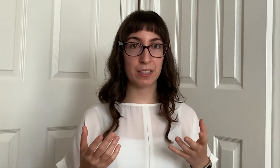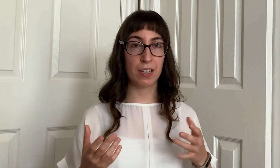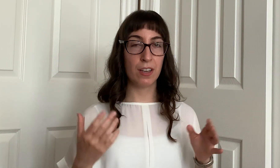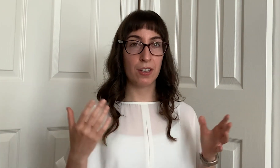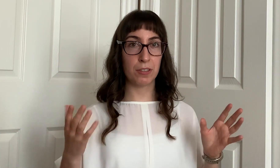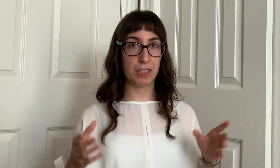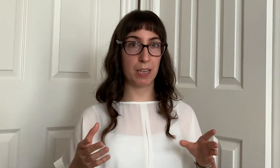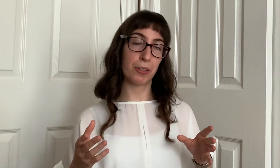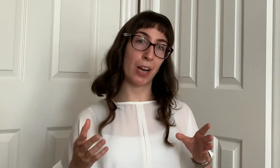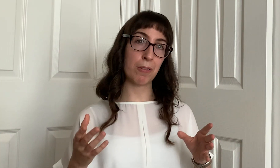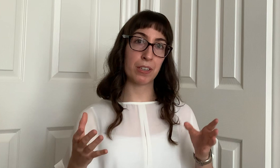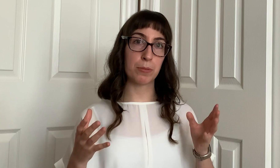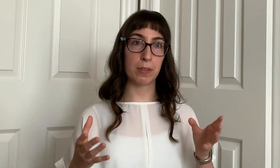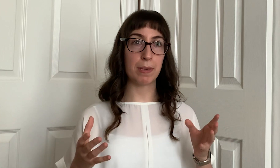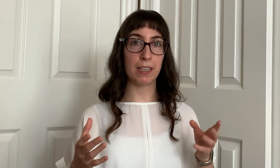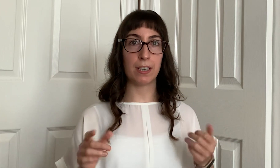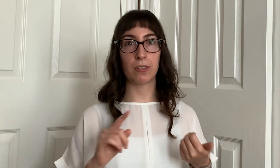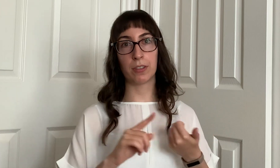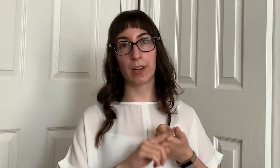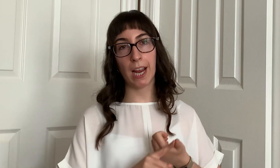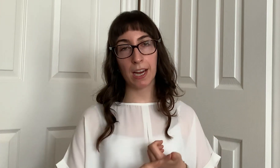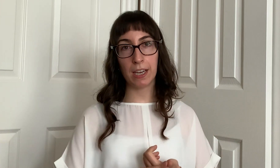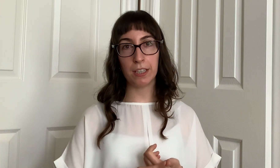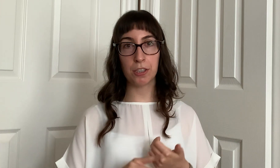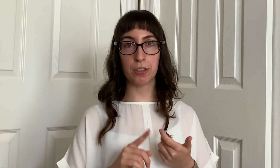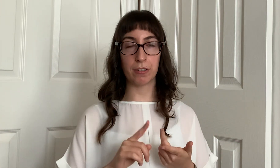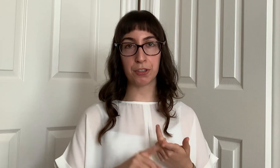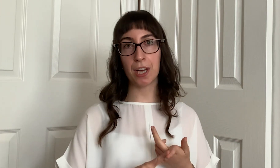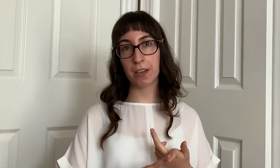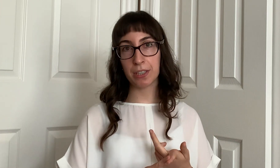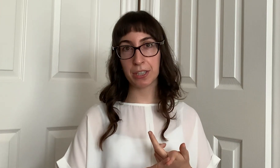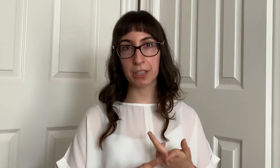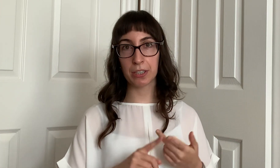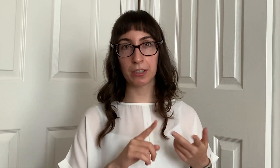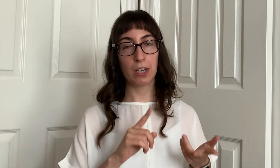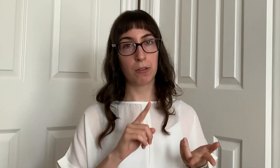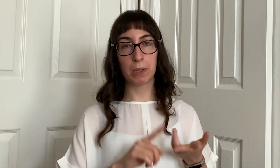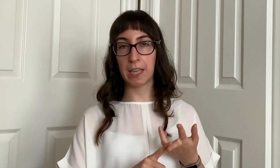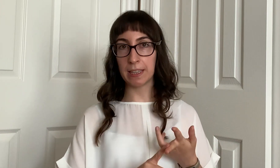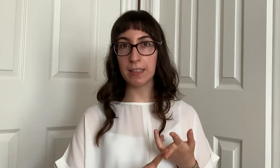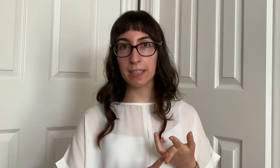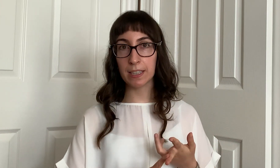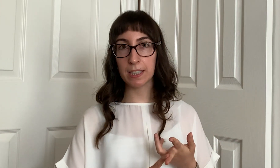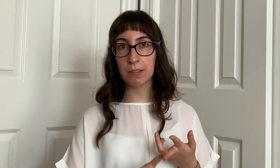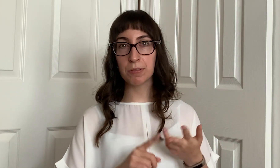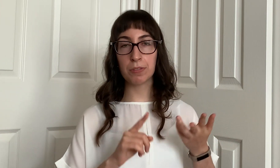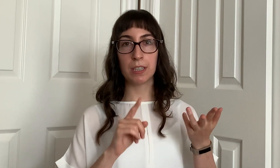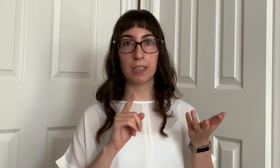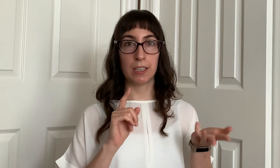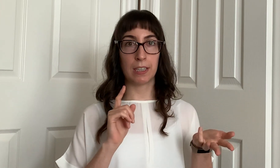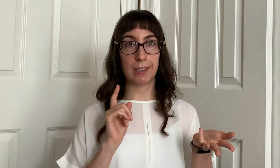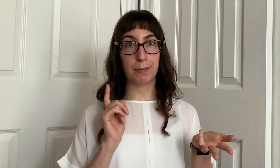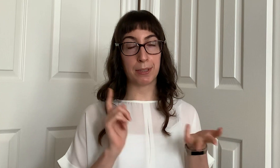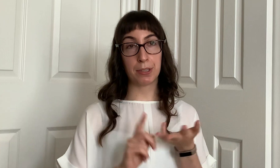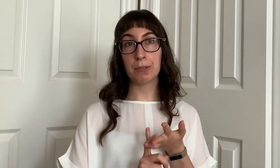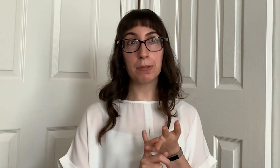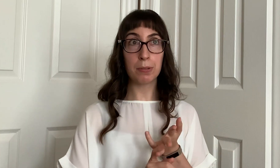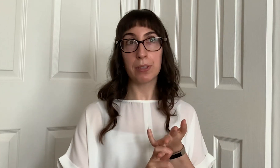so the demographics would be you know their age their gender where they live what school